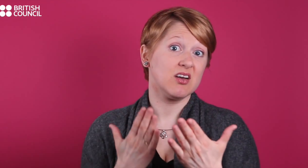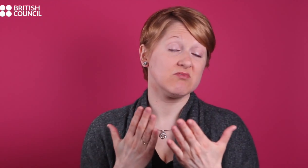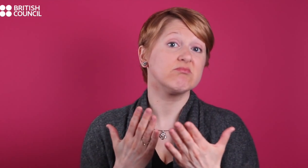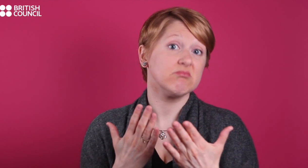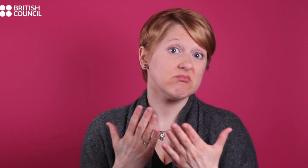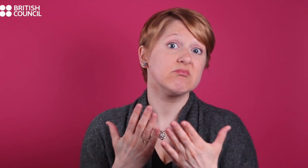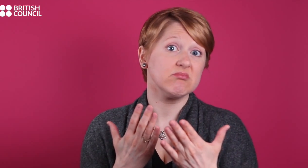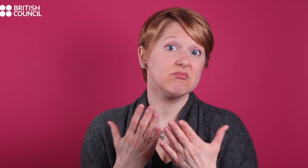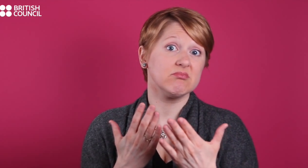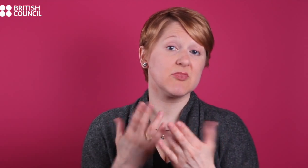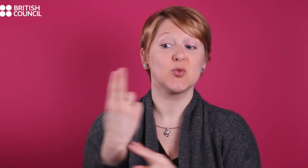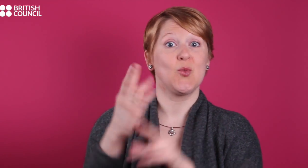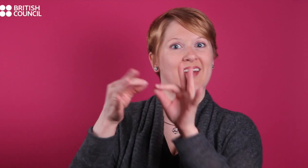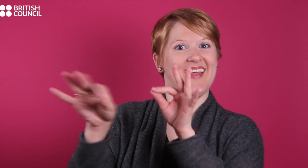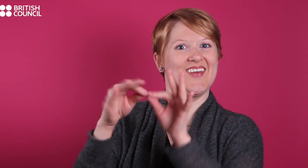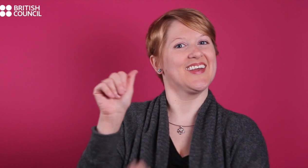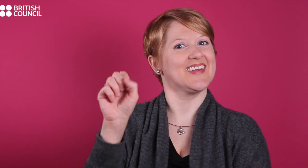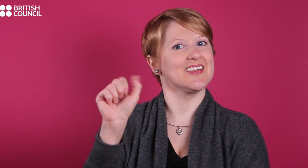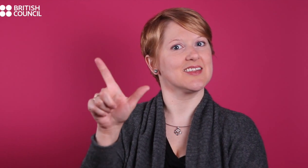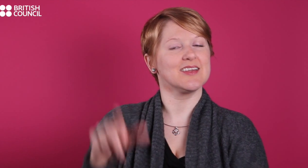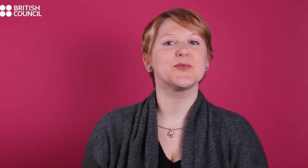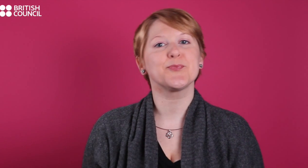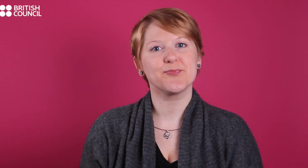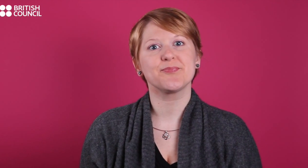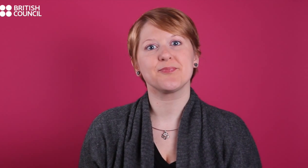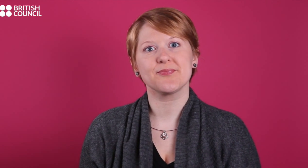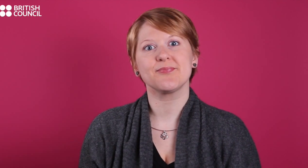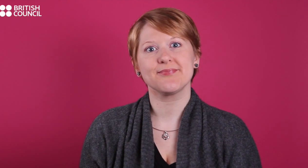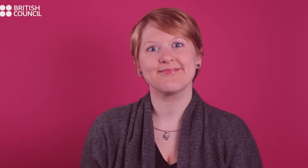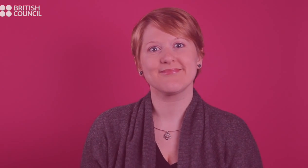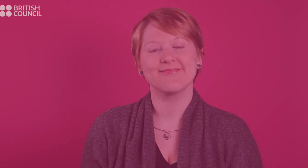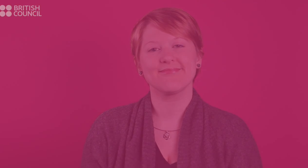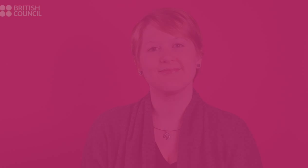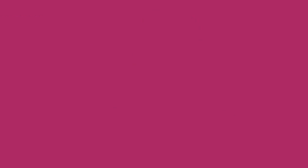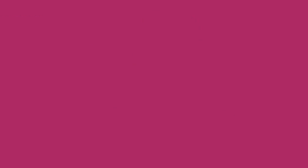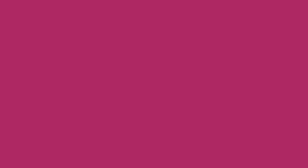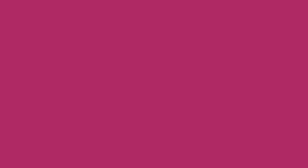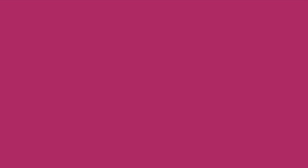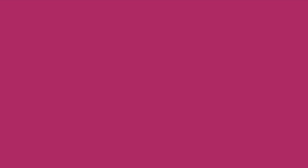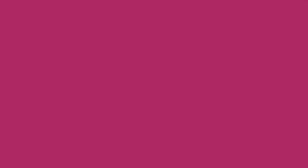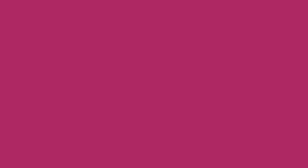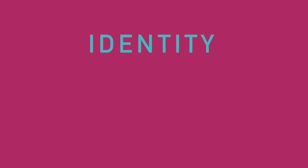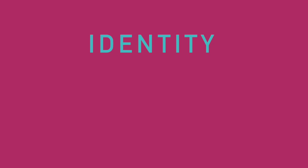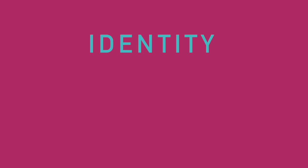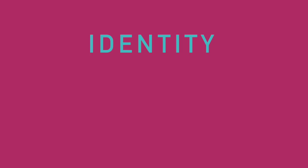And that makes me see things as a visual artist using ASL as a primary language. Title Card Identity